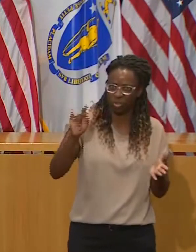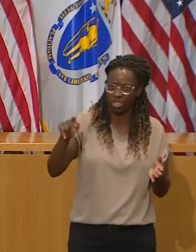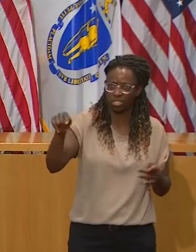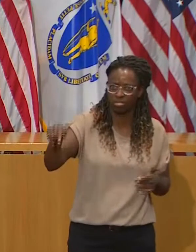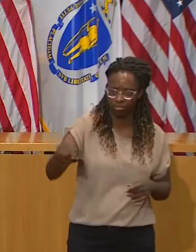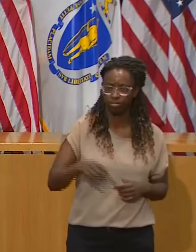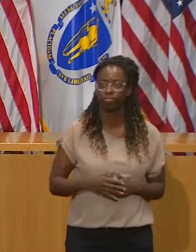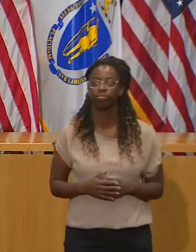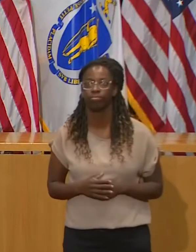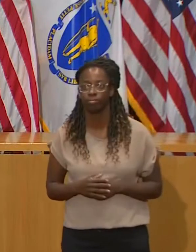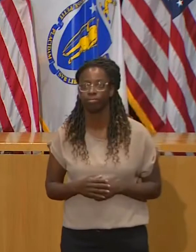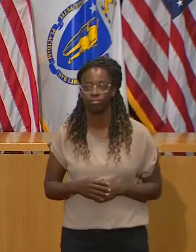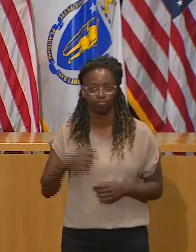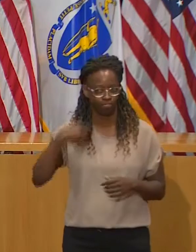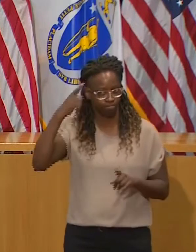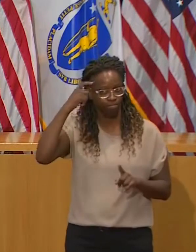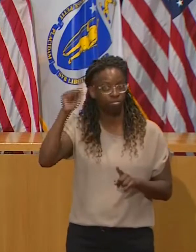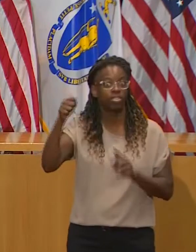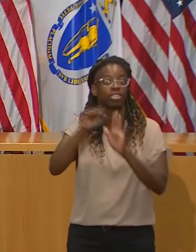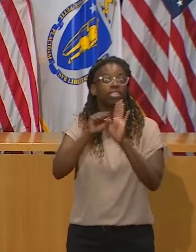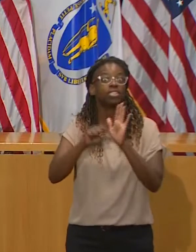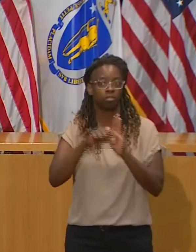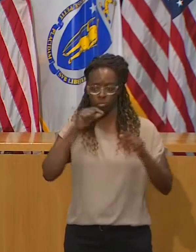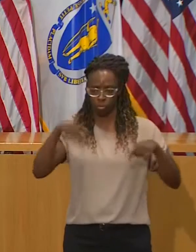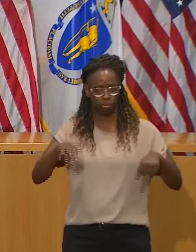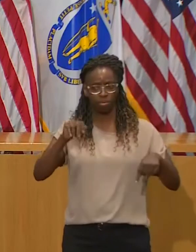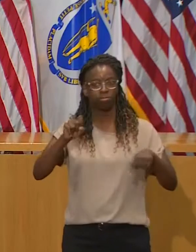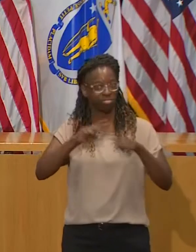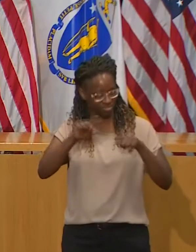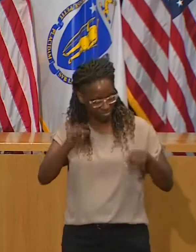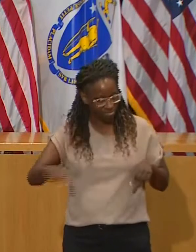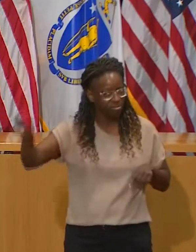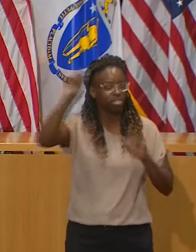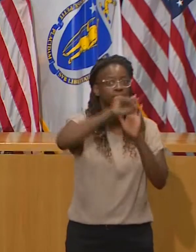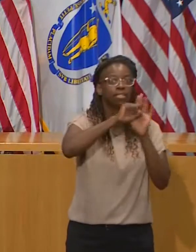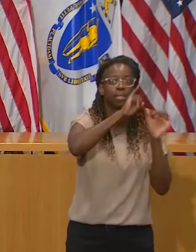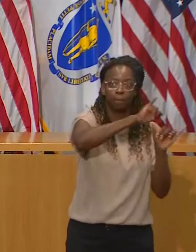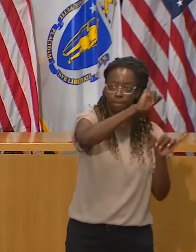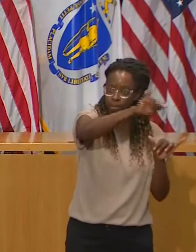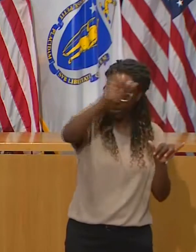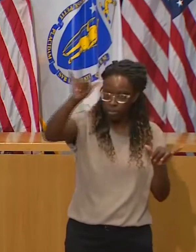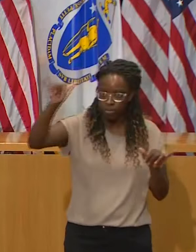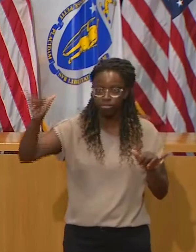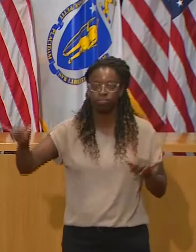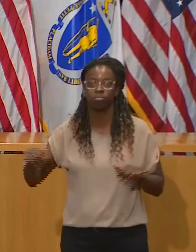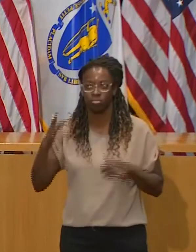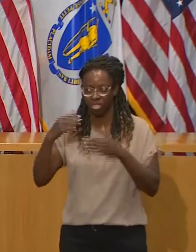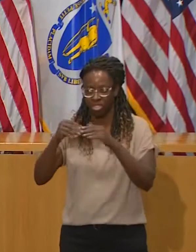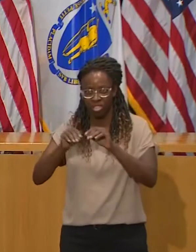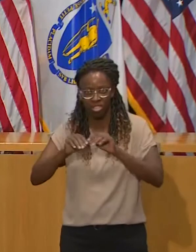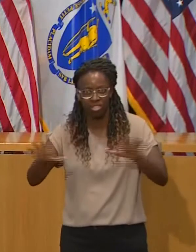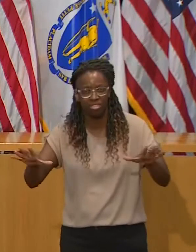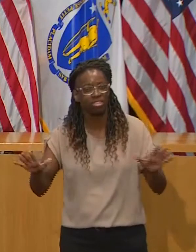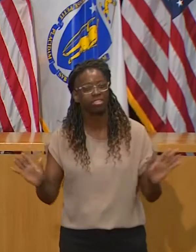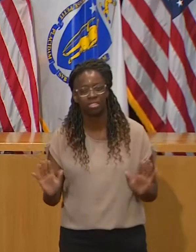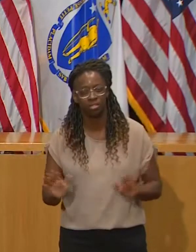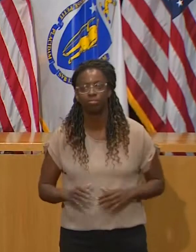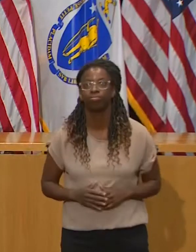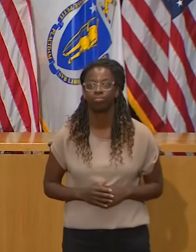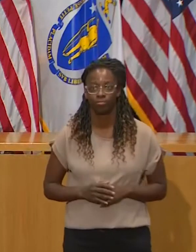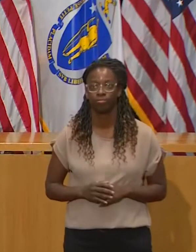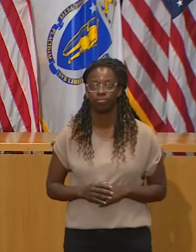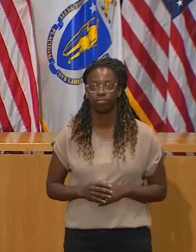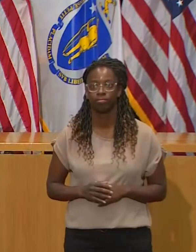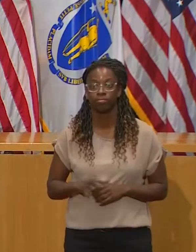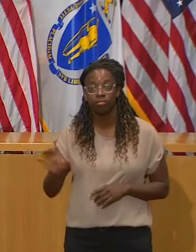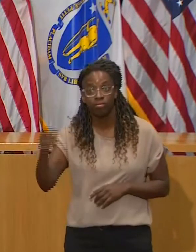led to dozens of additional cases as well. The data is real and probably undercounted due to the lack of cooperation by some